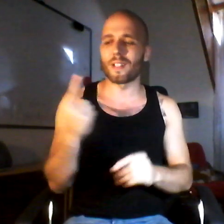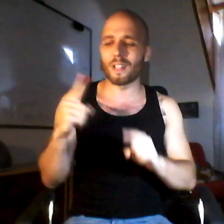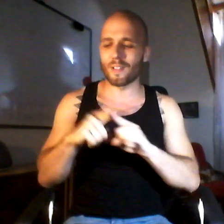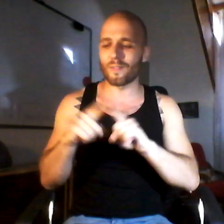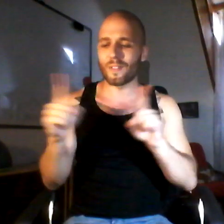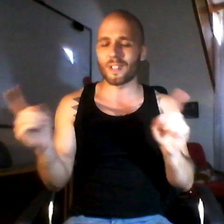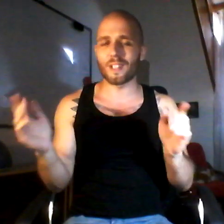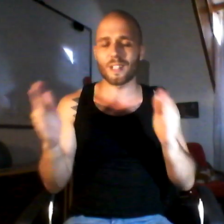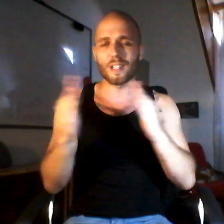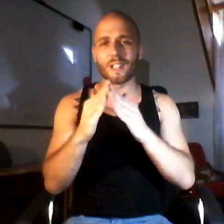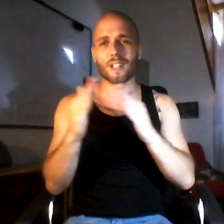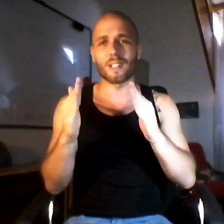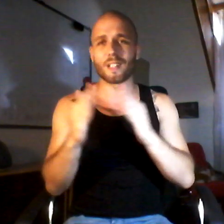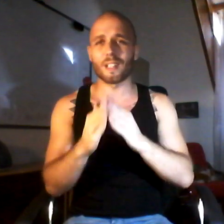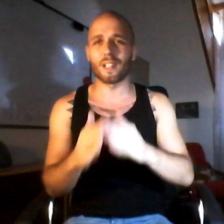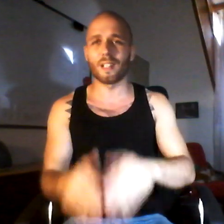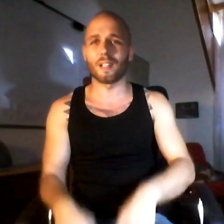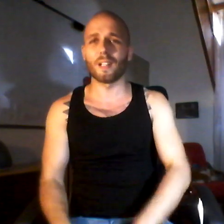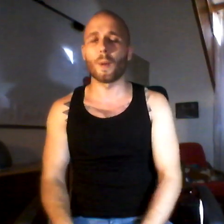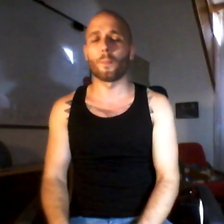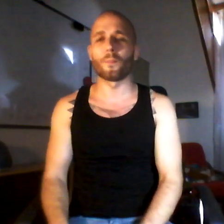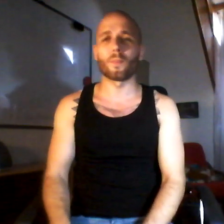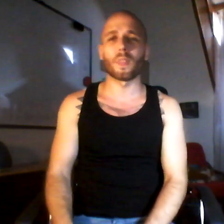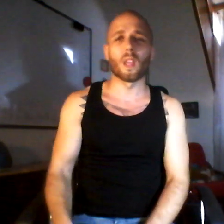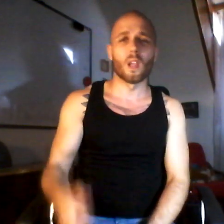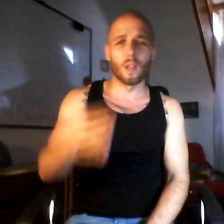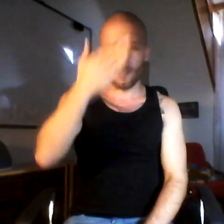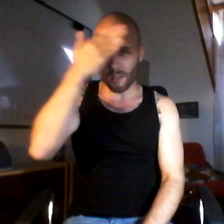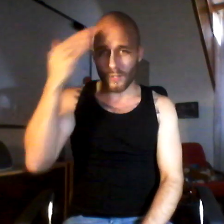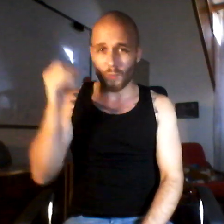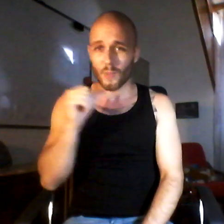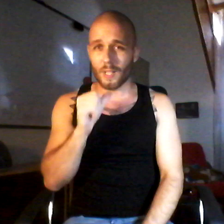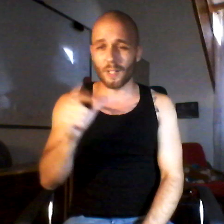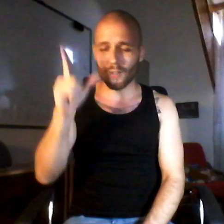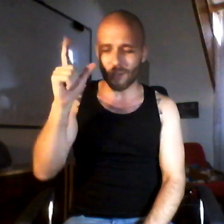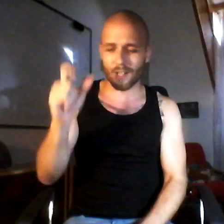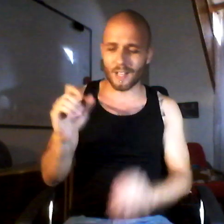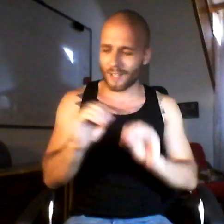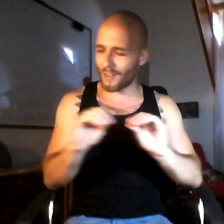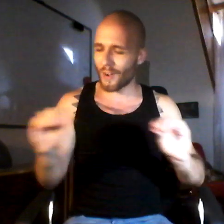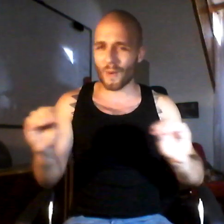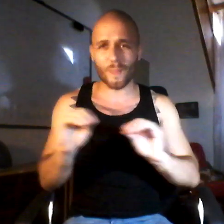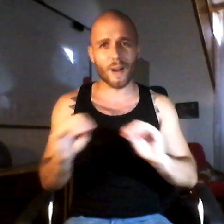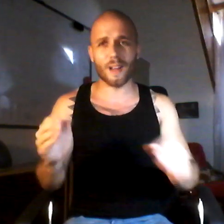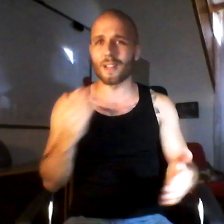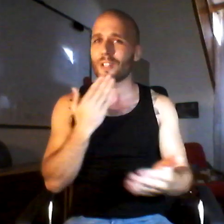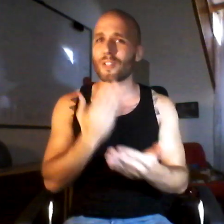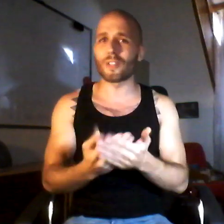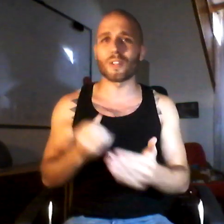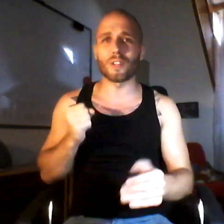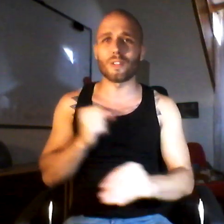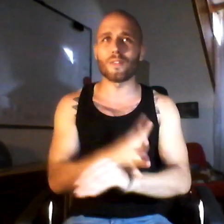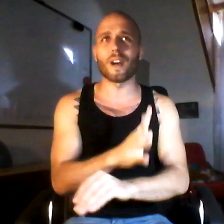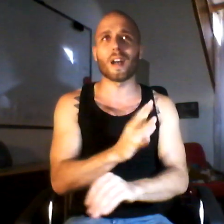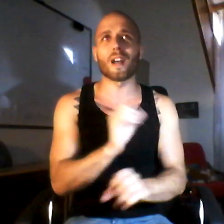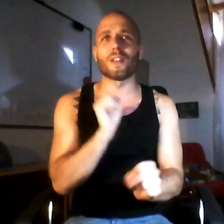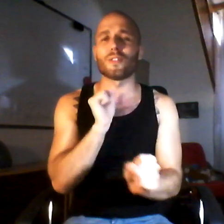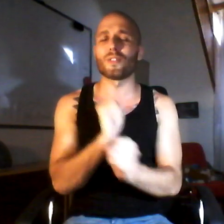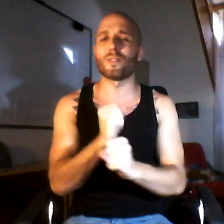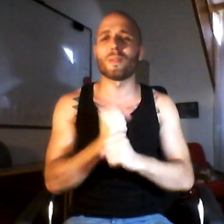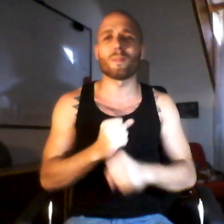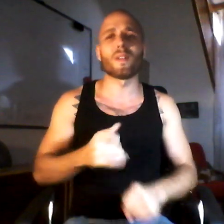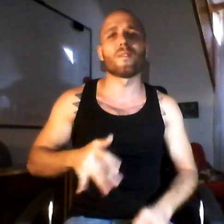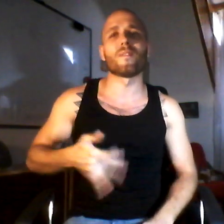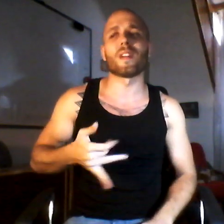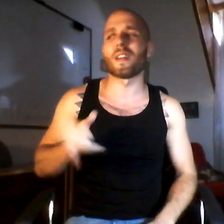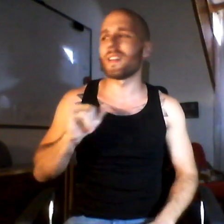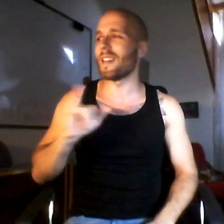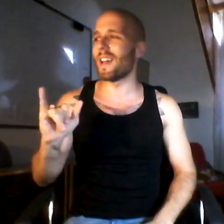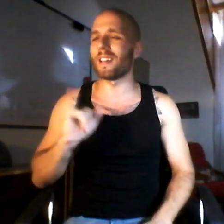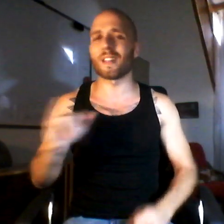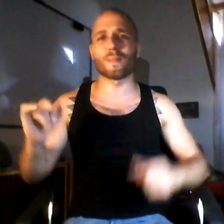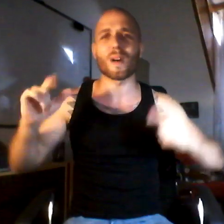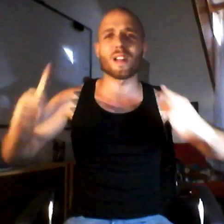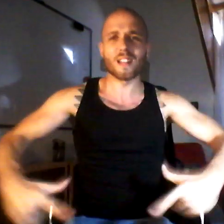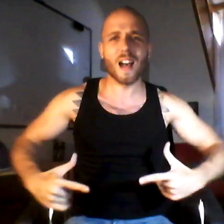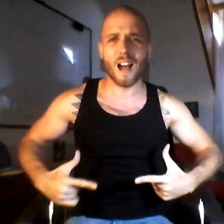different city Cause we don't need nobody, cause you're the blind You make me feel like I'm alive